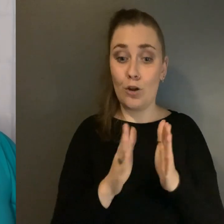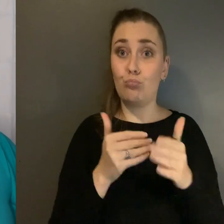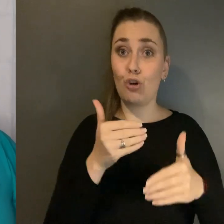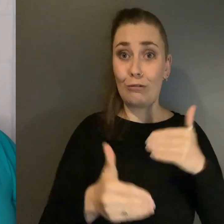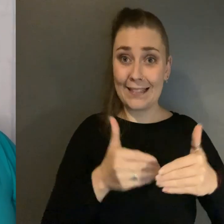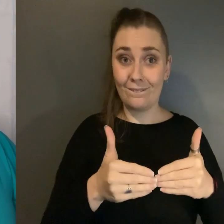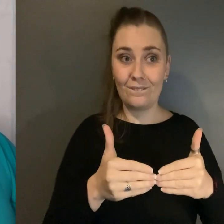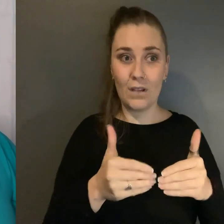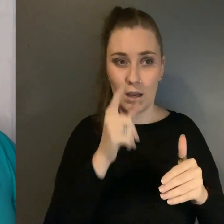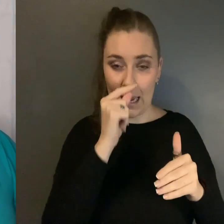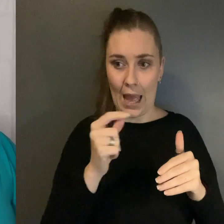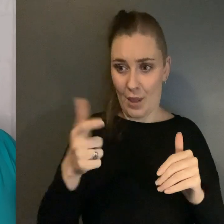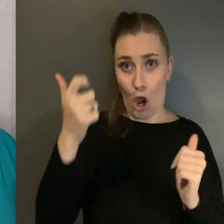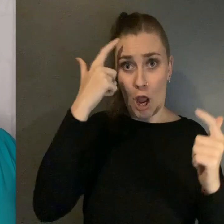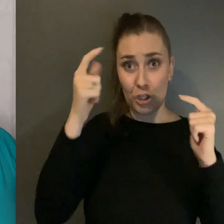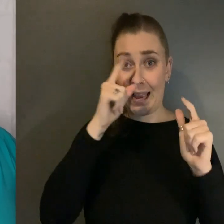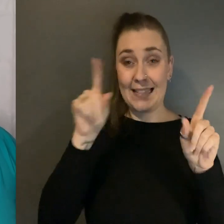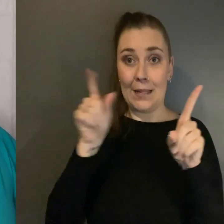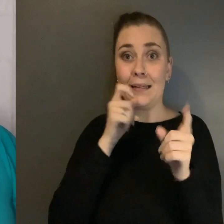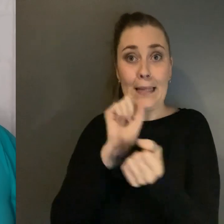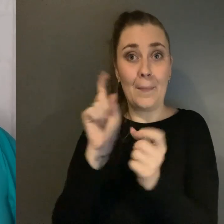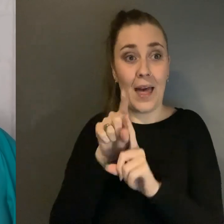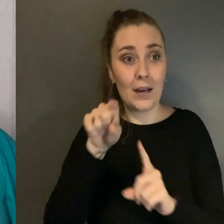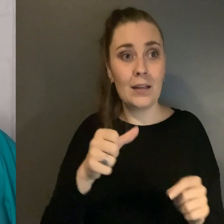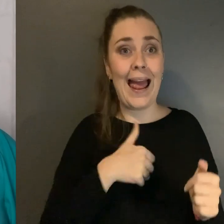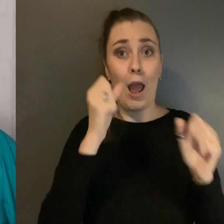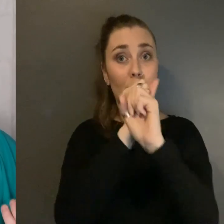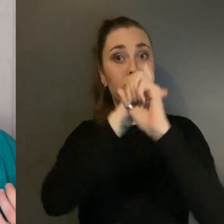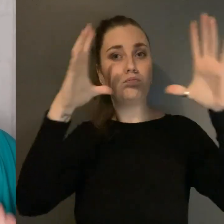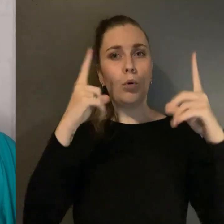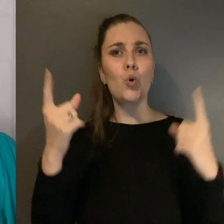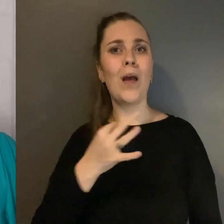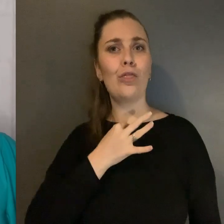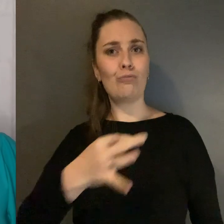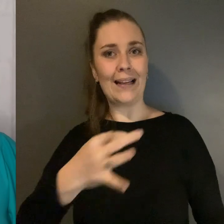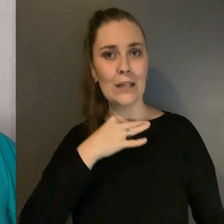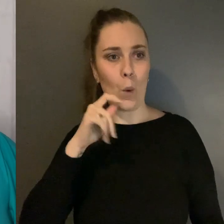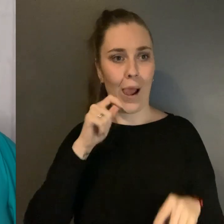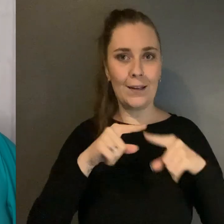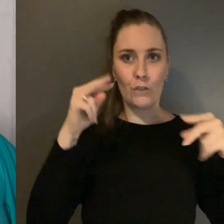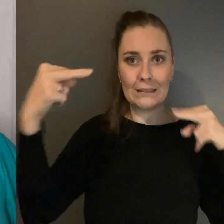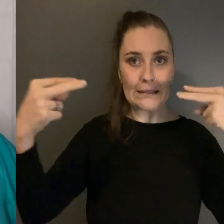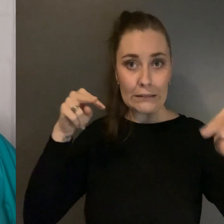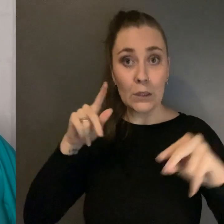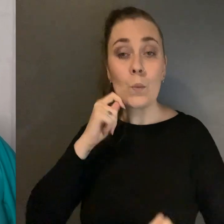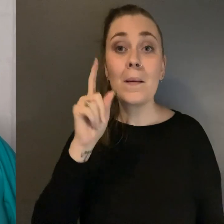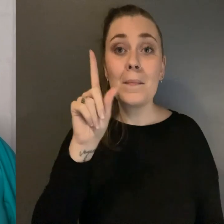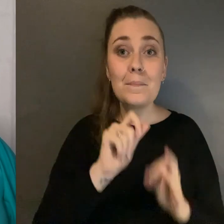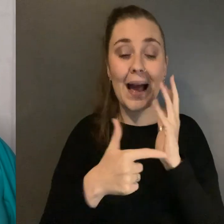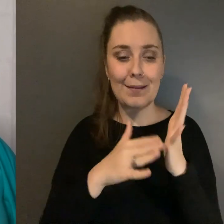traffic in this ideology too Our images of who is a threat will be different But when Martin Shkreli, the